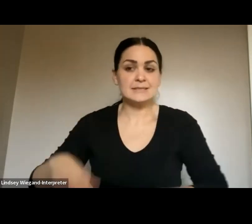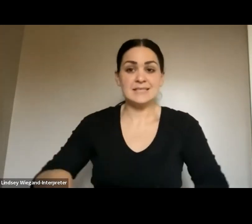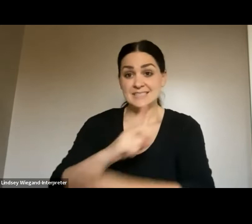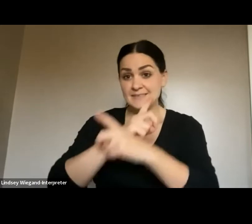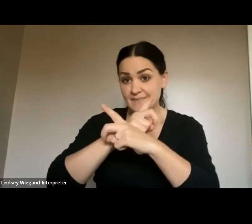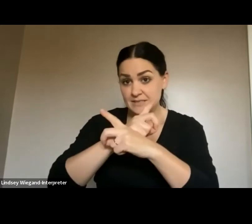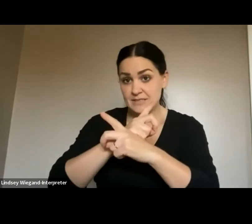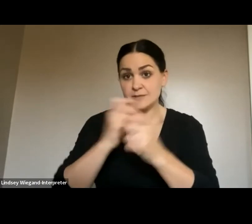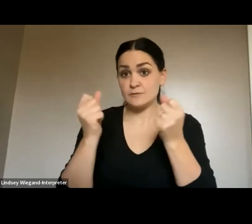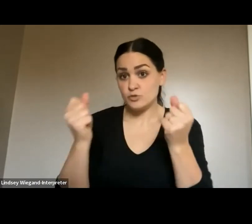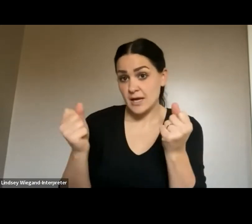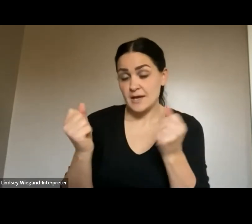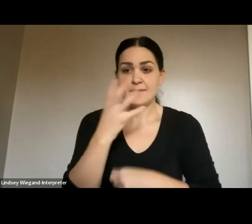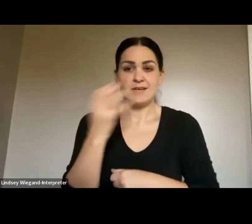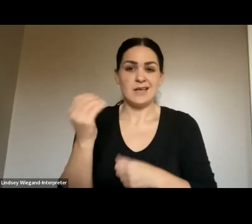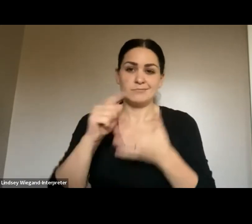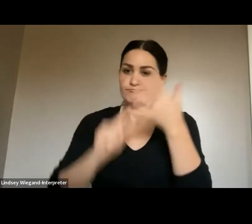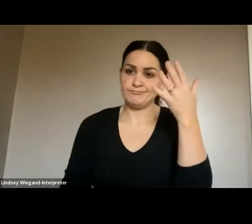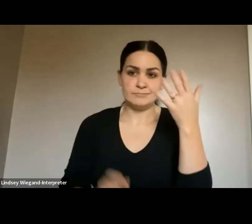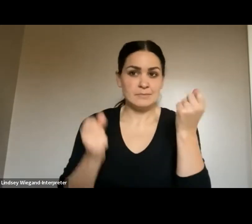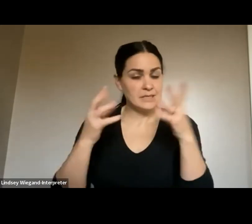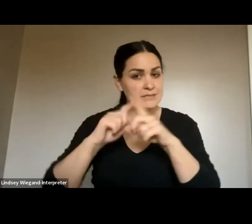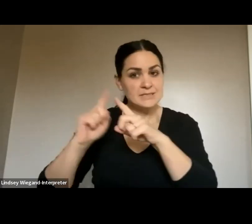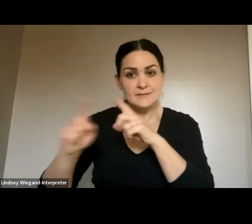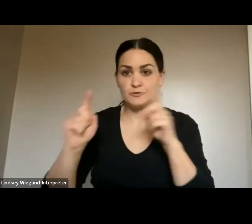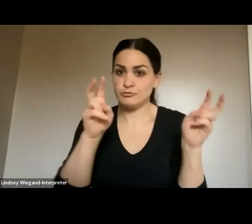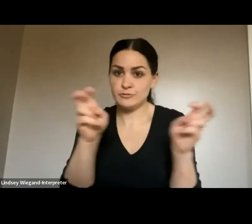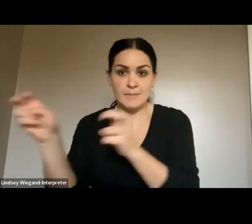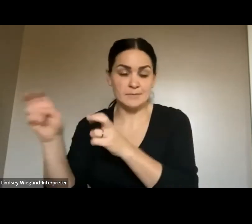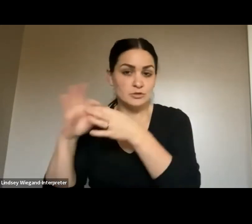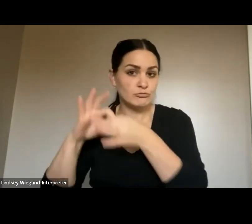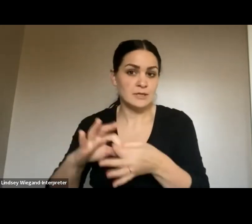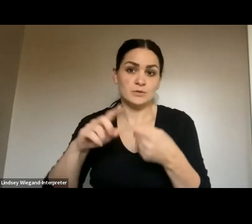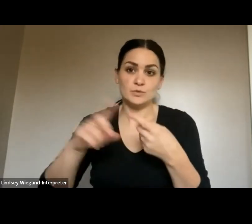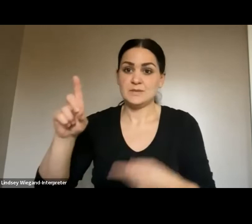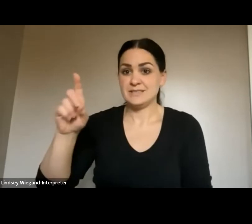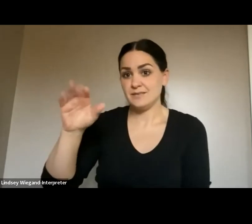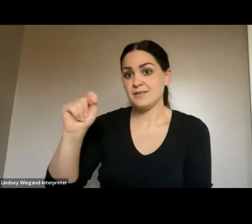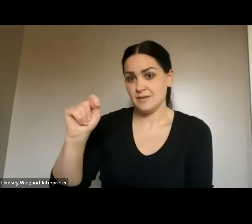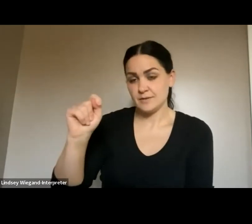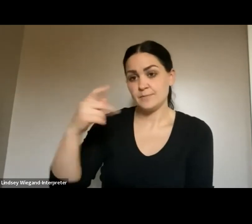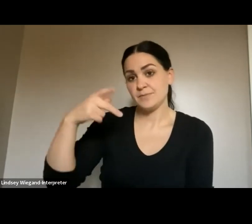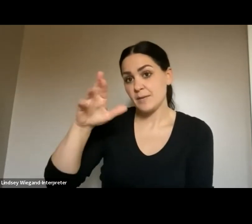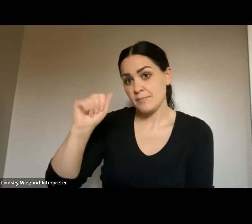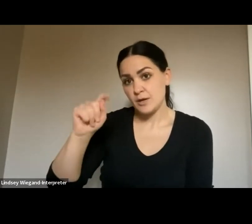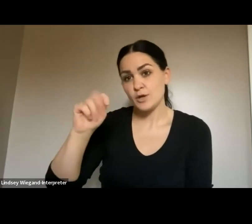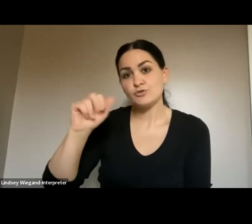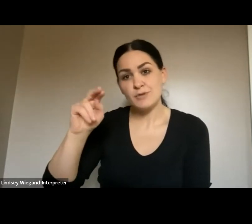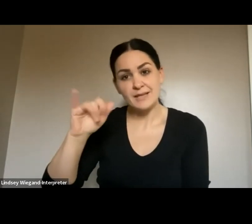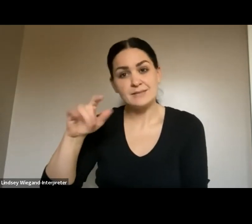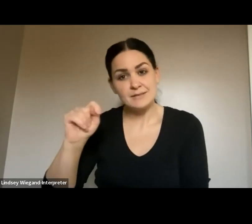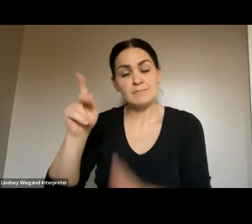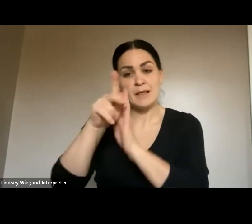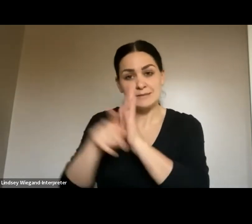a number of other topics related to DDOT paratransit policies and procedures.